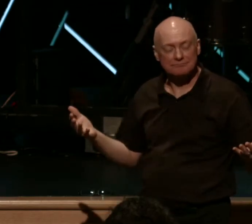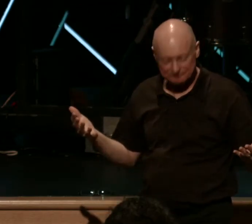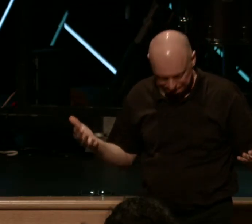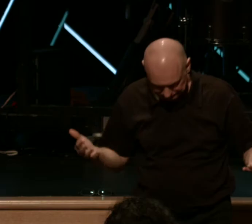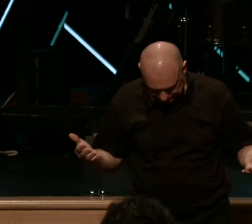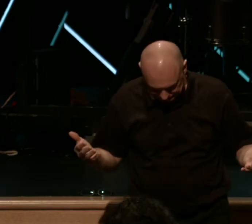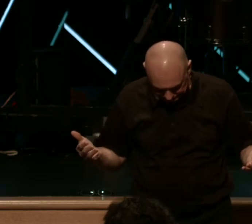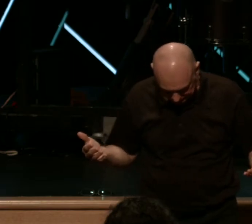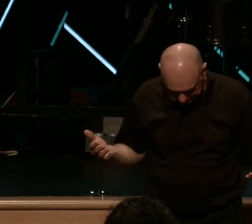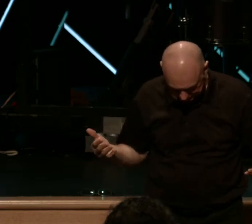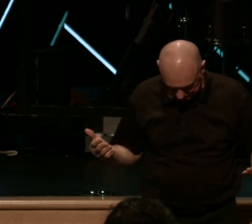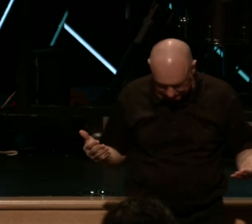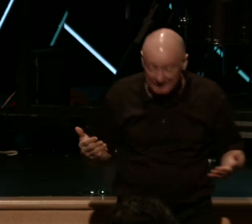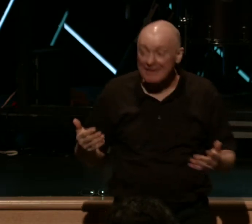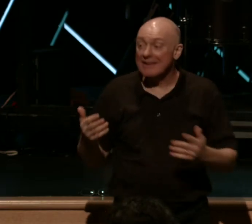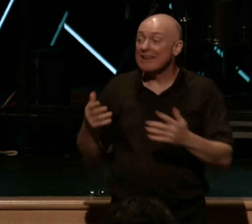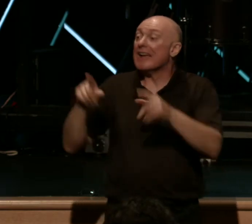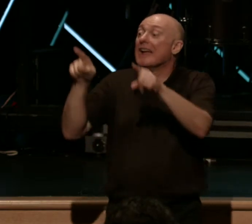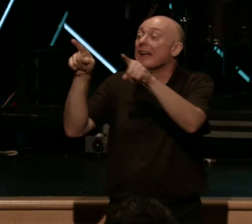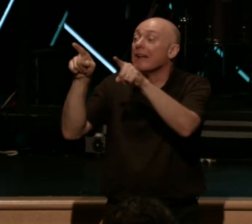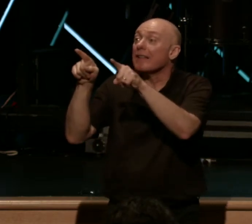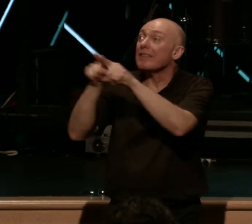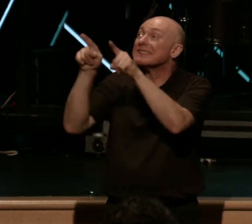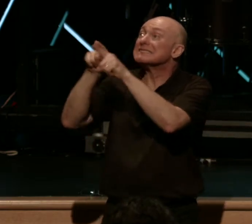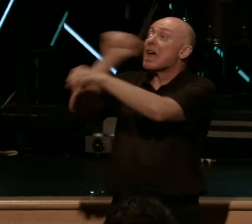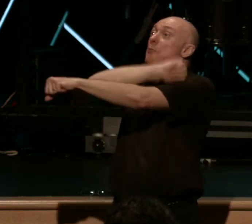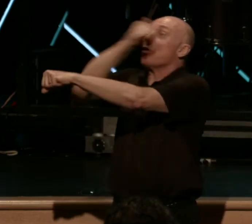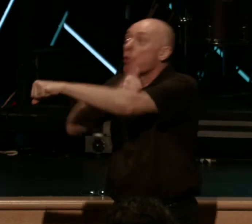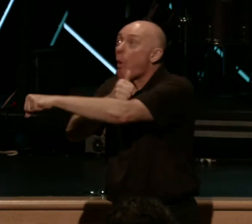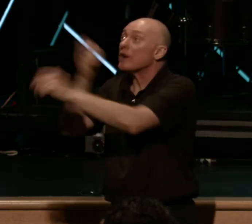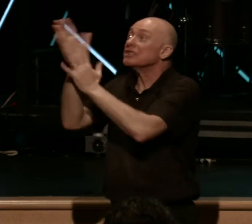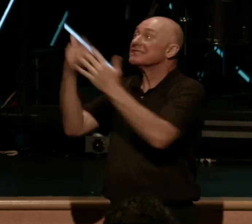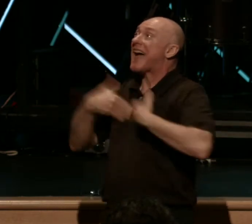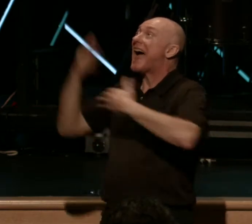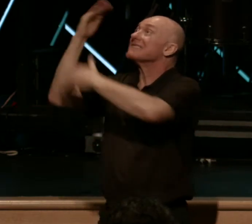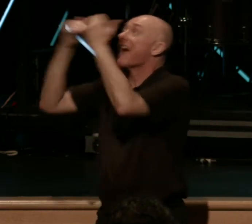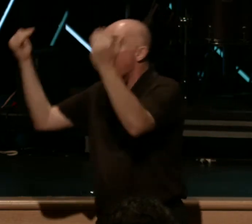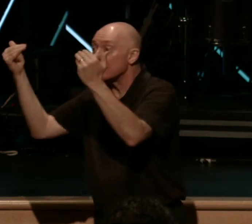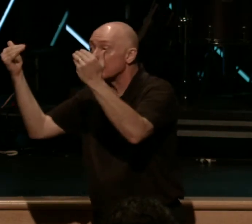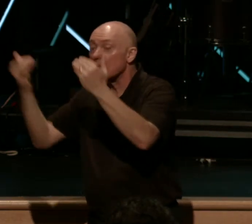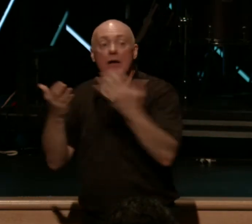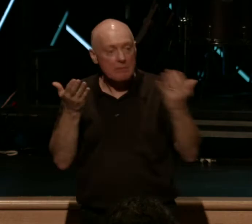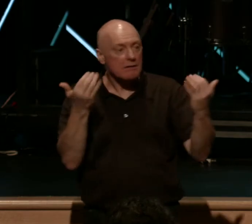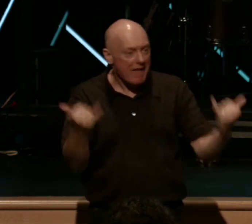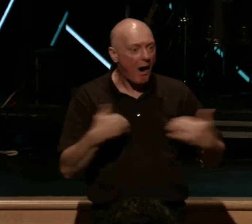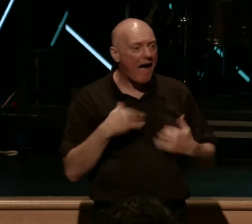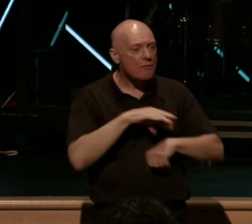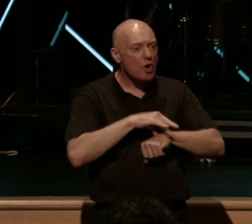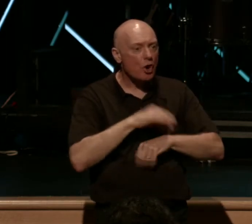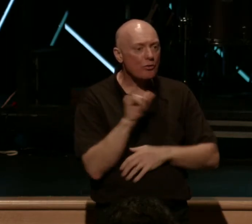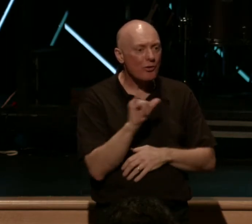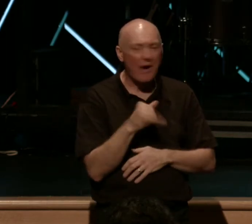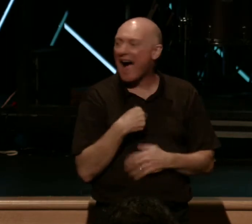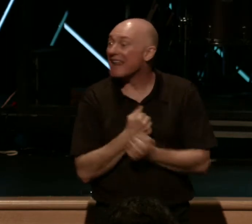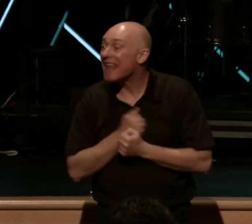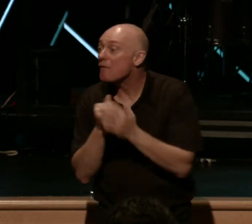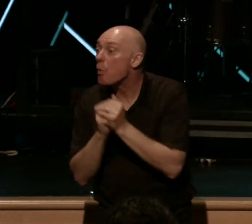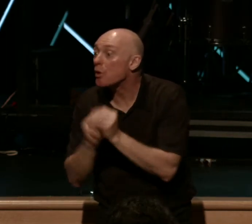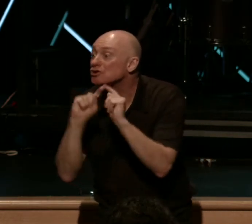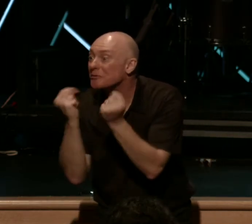authority that God has granted the sun in heaven now is realized on earth. I love our worship team actually quoted the very verse